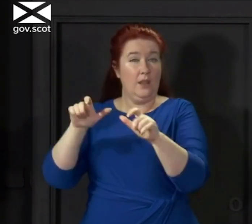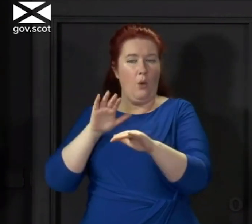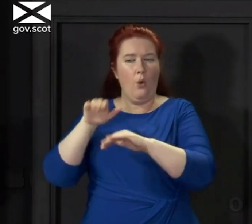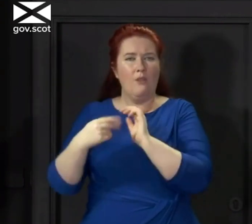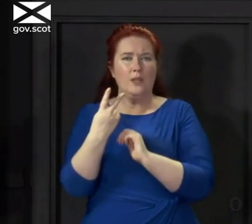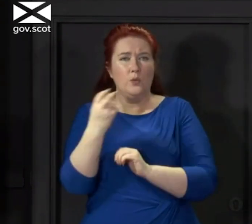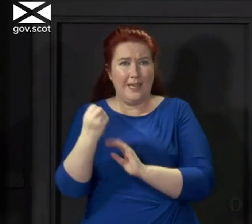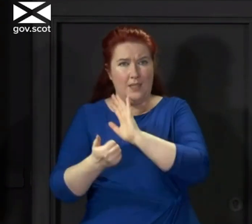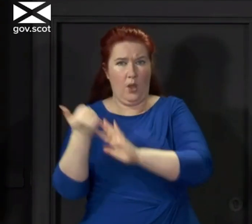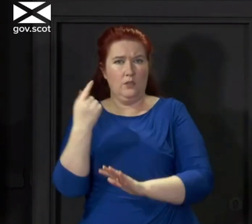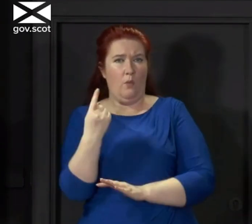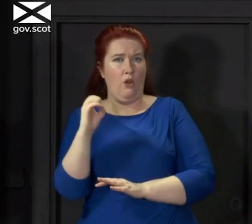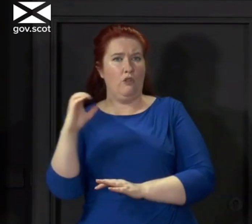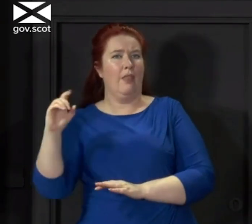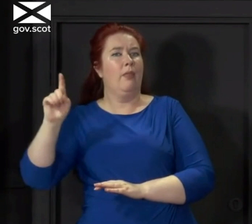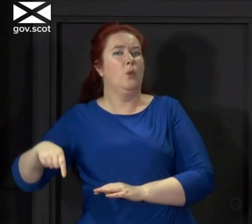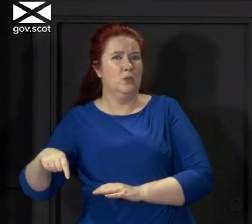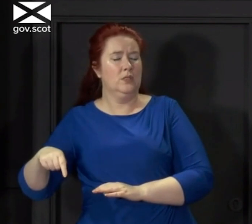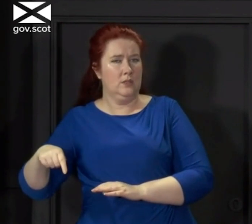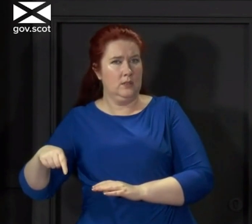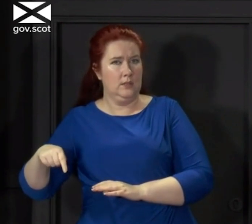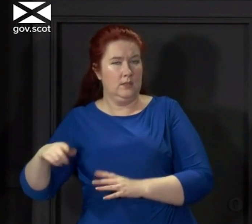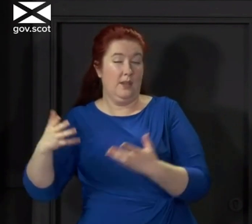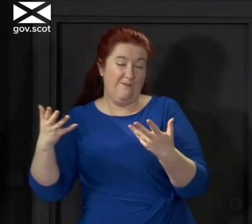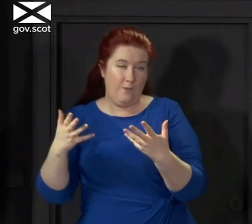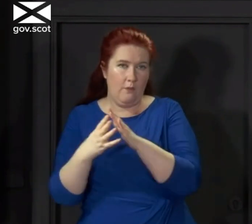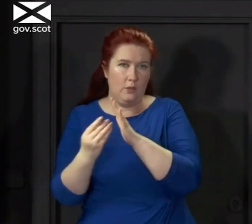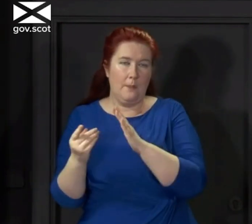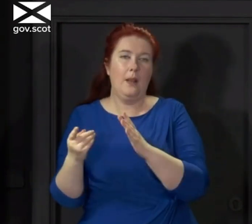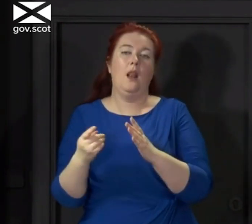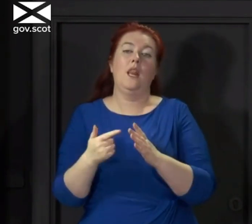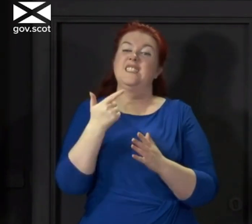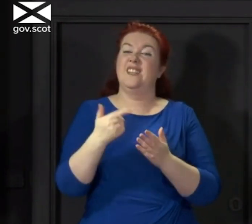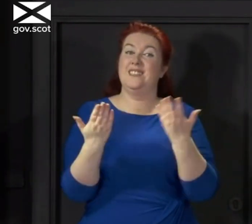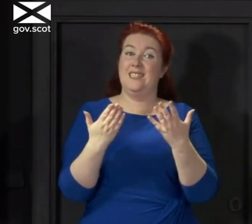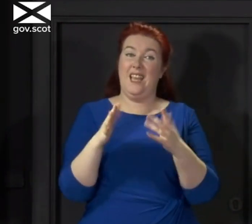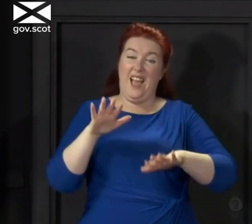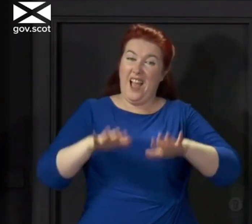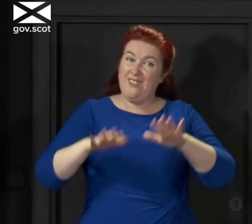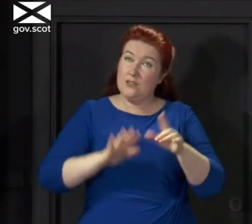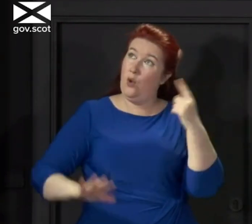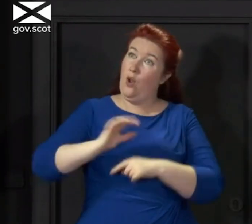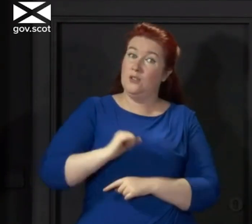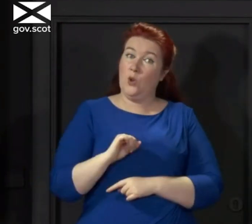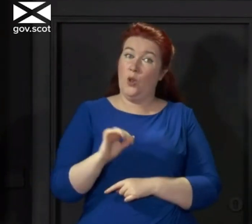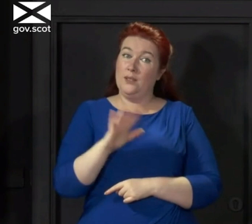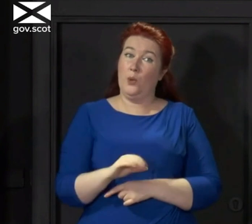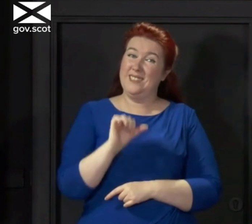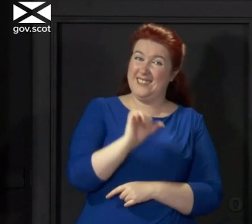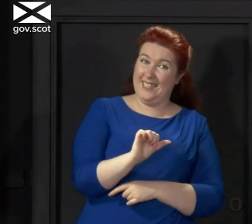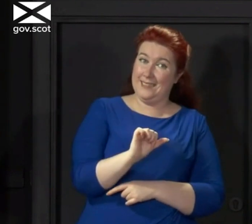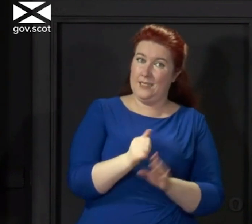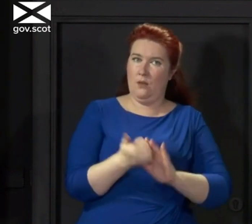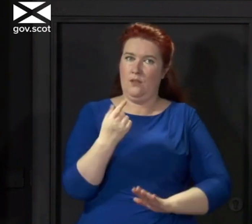per 100,000. And by contrast, the seven-day rolling average for the rest of Scotland is around 6